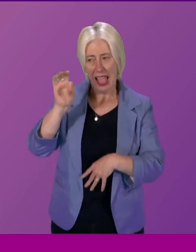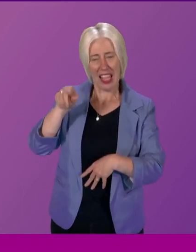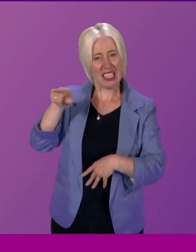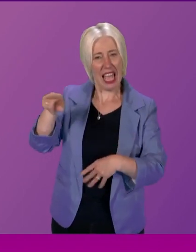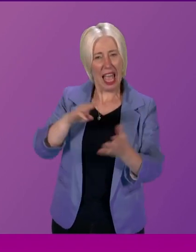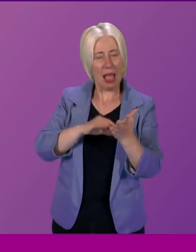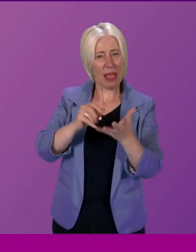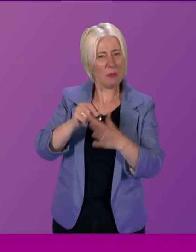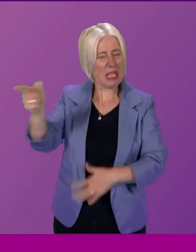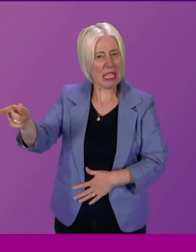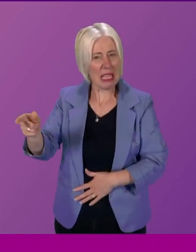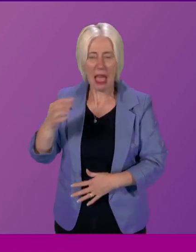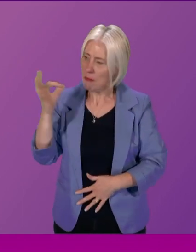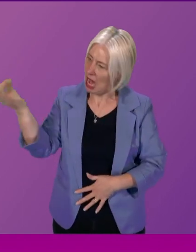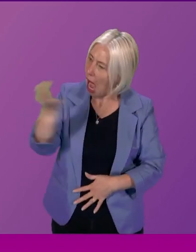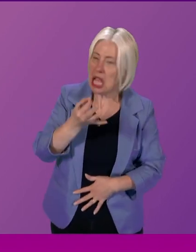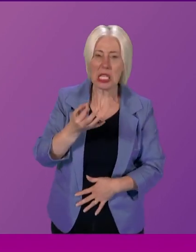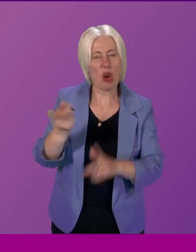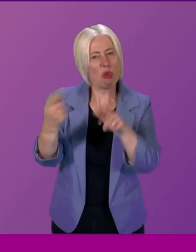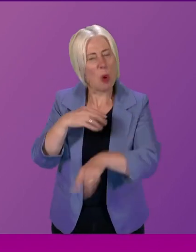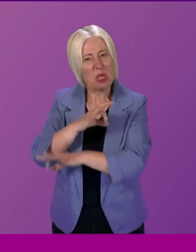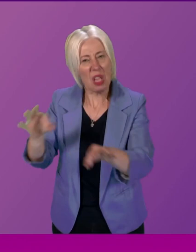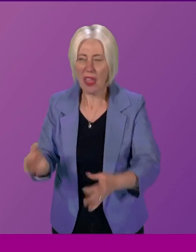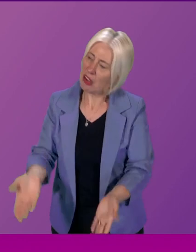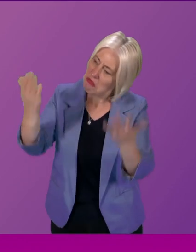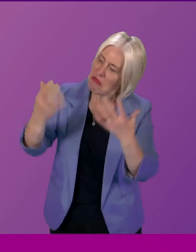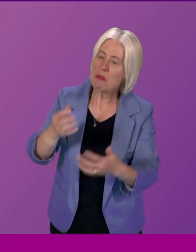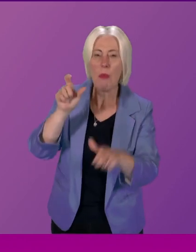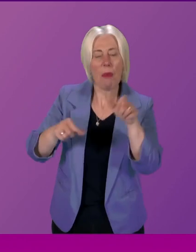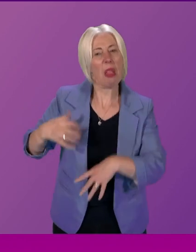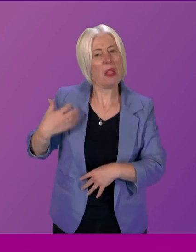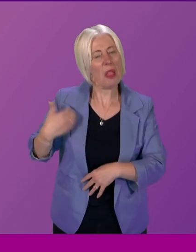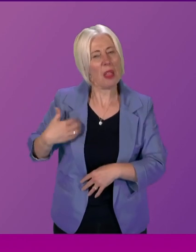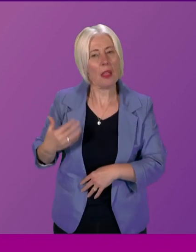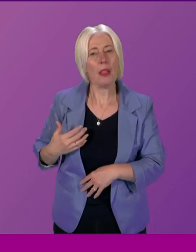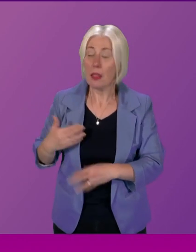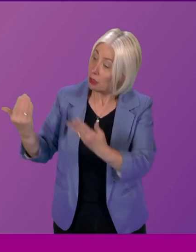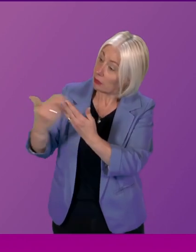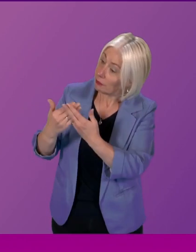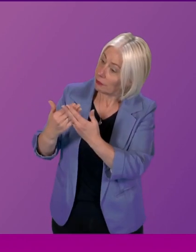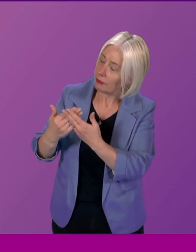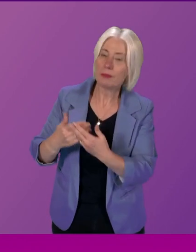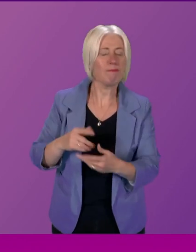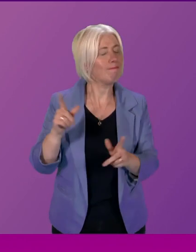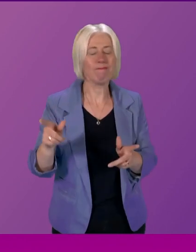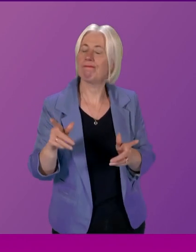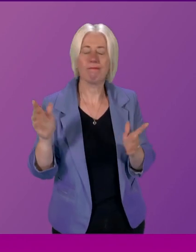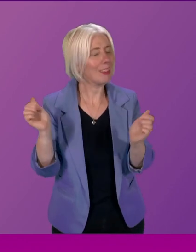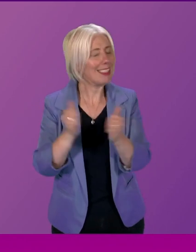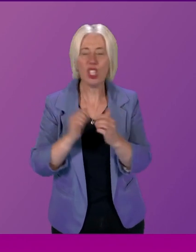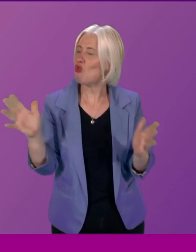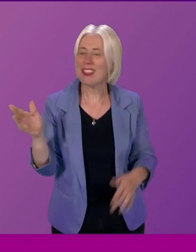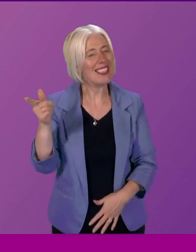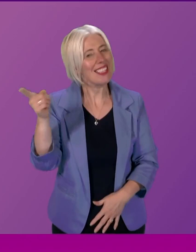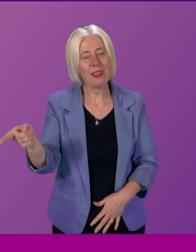yes I will of course give way to Mr Brown can I thank Edward Mountain for taking intervention just to say that I completely disagree with him on the point about